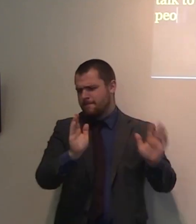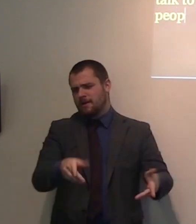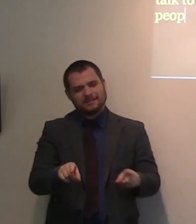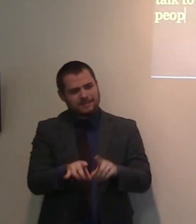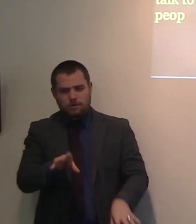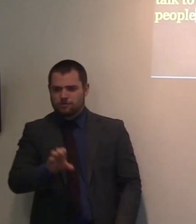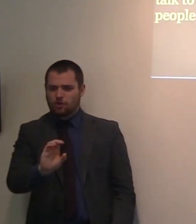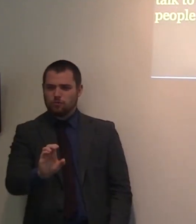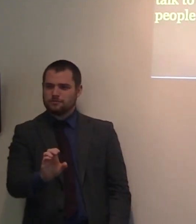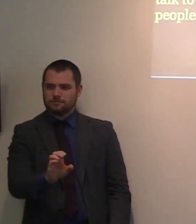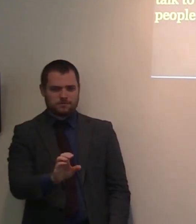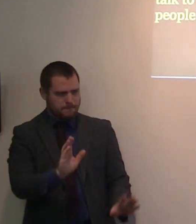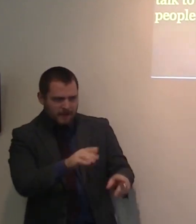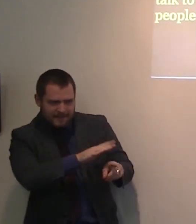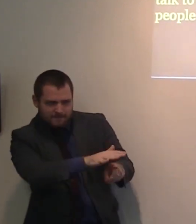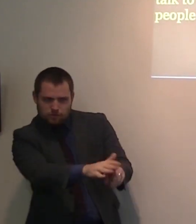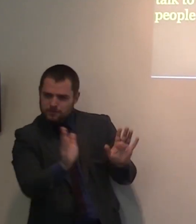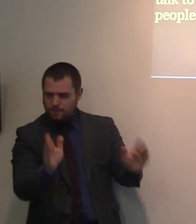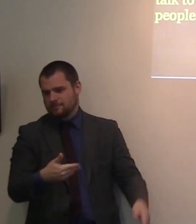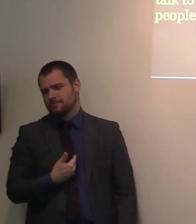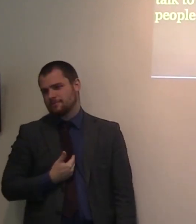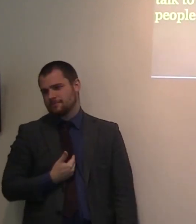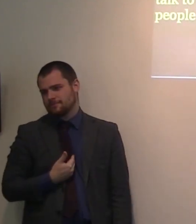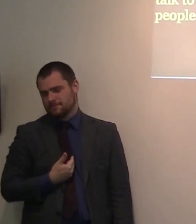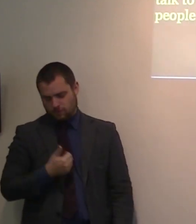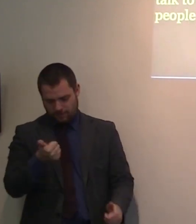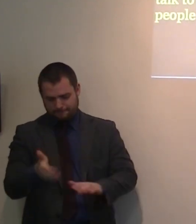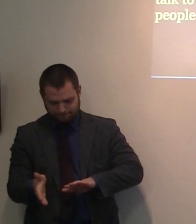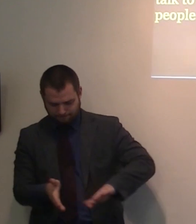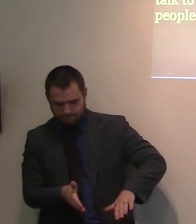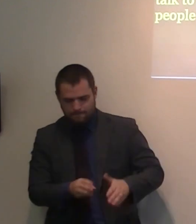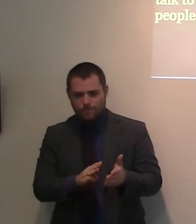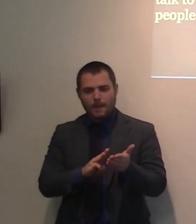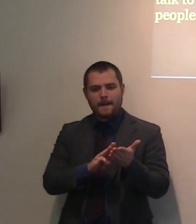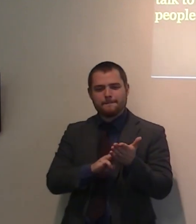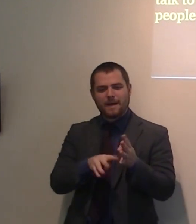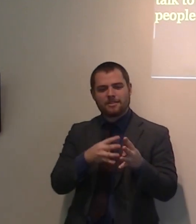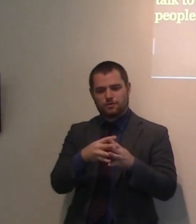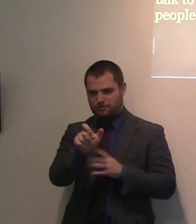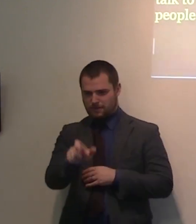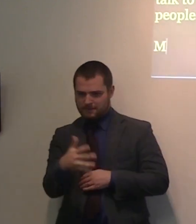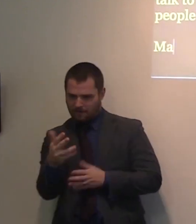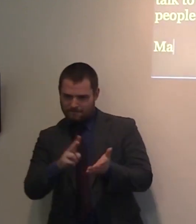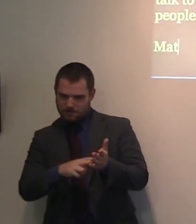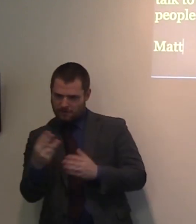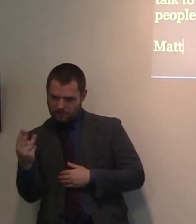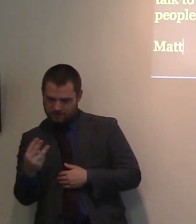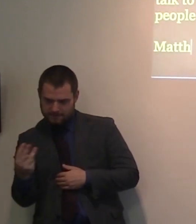there is the last part of the text. Matthew 5, verse 13. You are the salt of the earth. But if